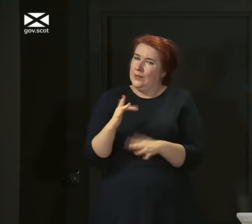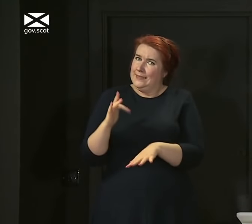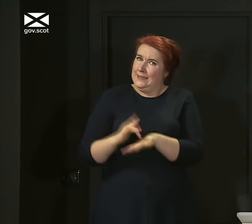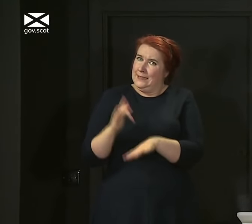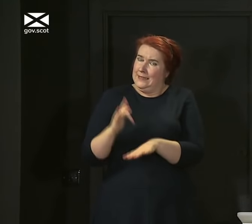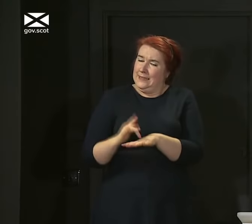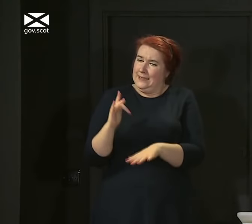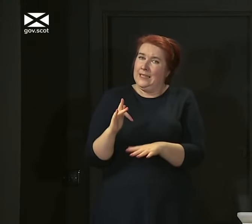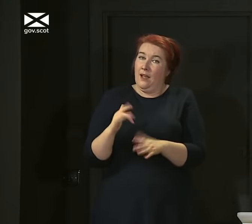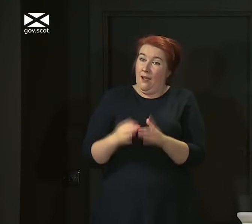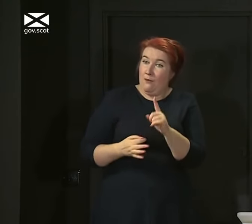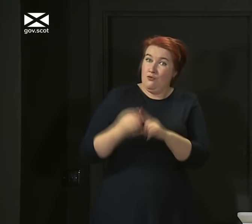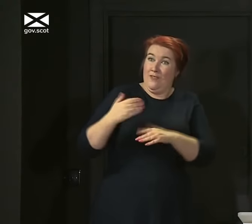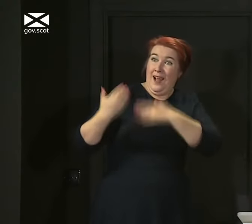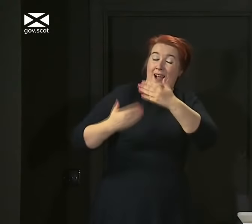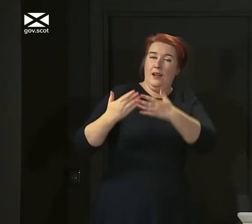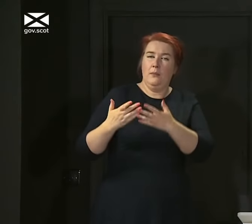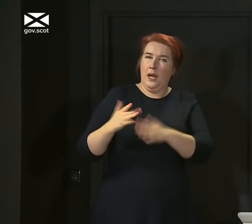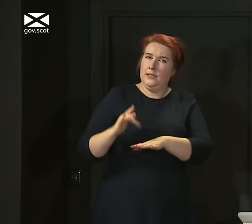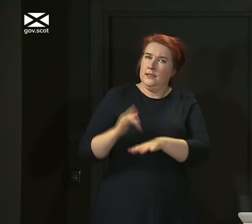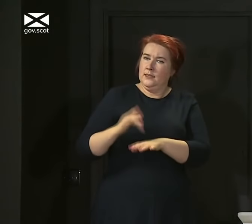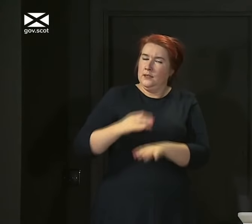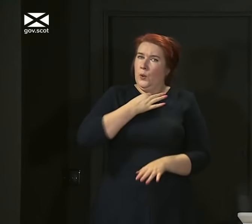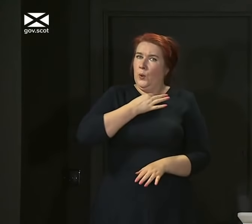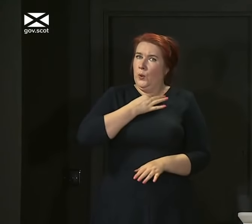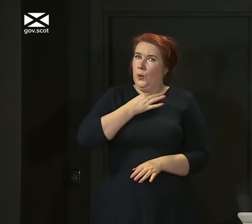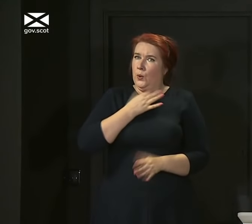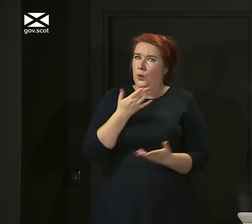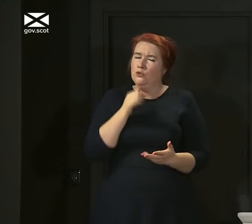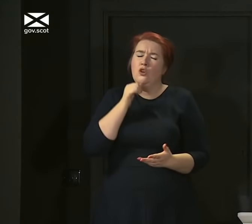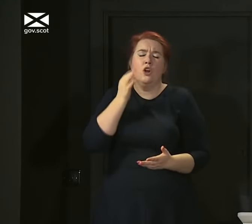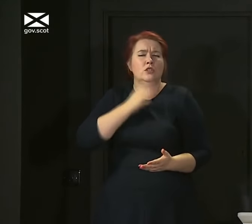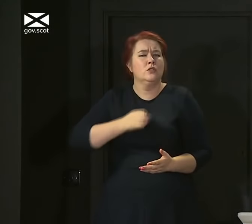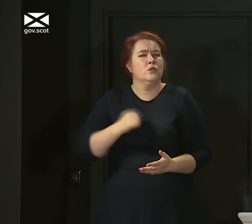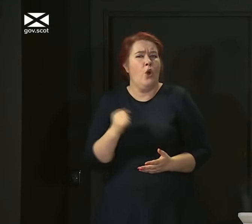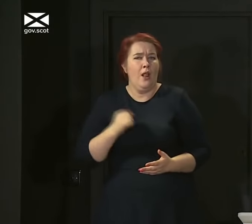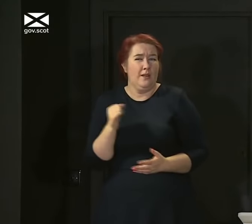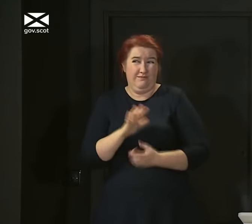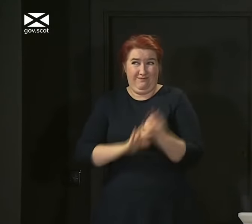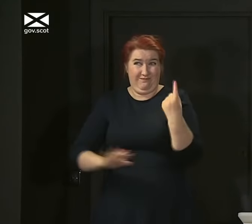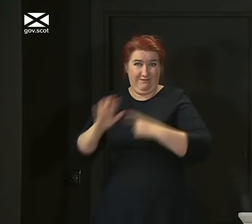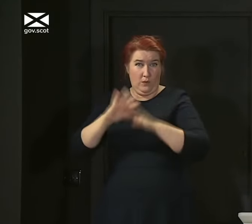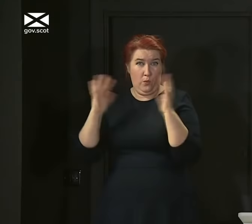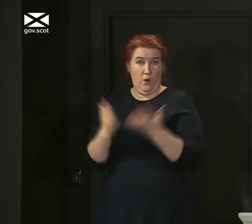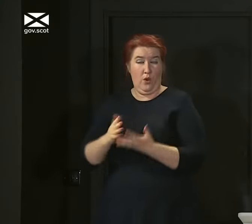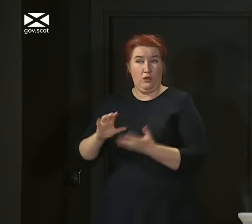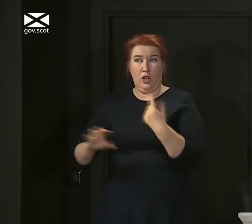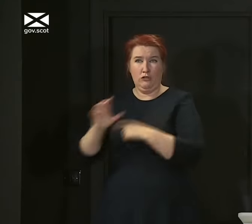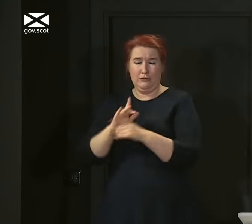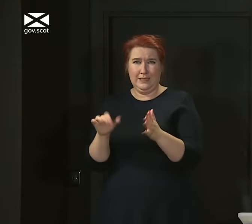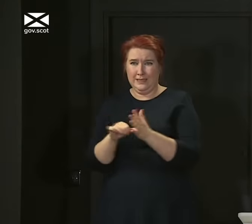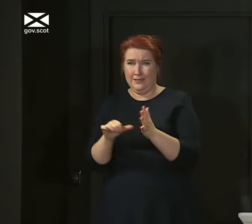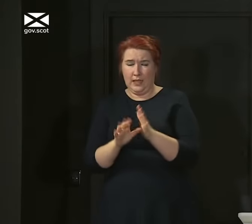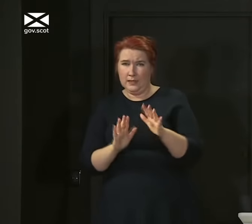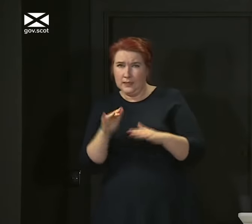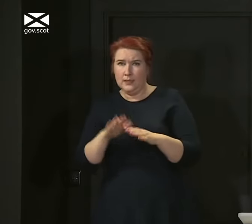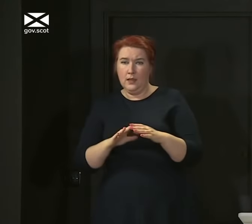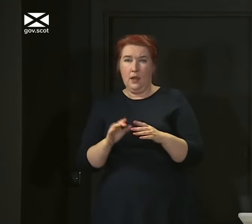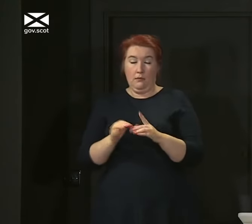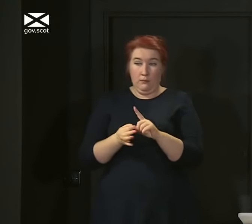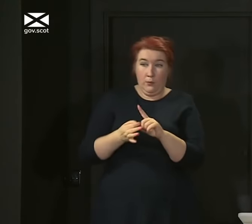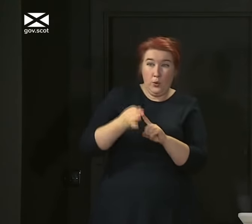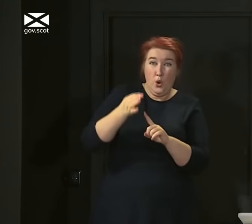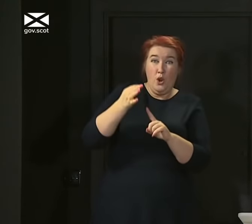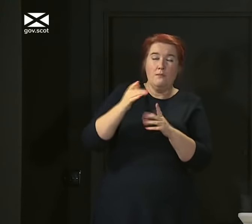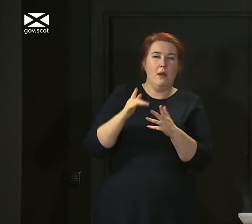that position is. And that's not a situation unique to Scotland. All countries are grappling with a very difficult situation in which progress because of